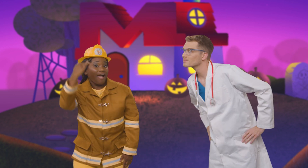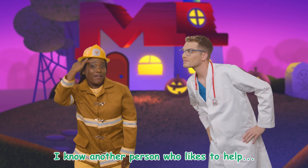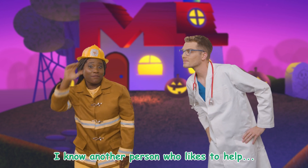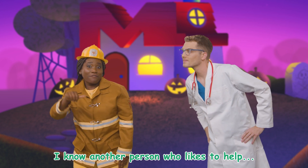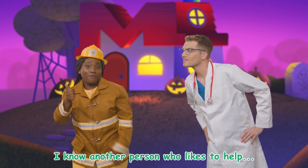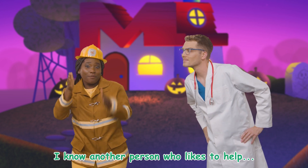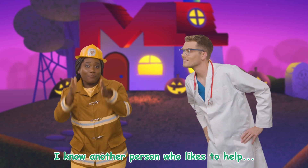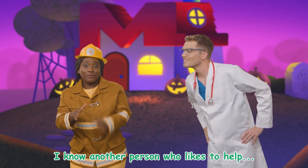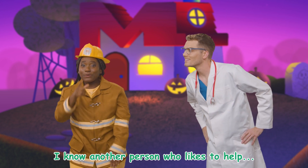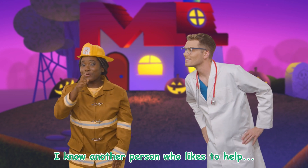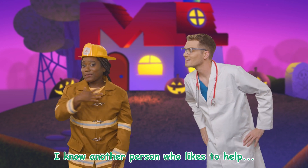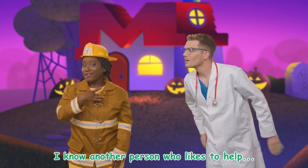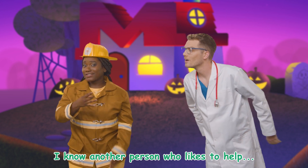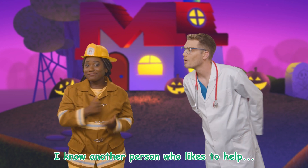I know another person who likes to help!